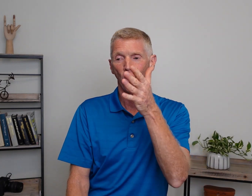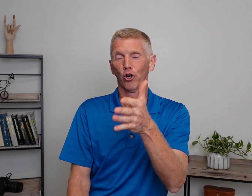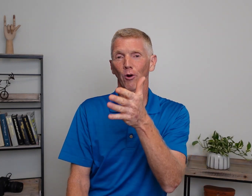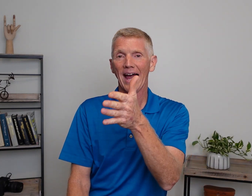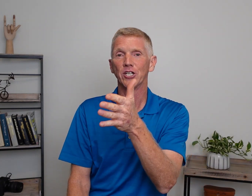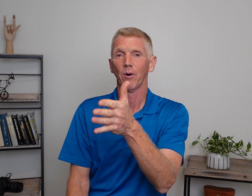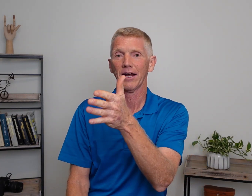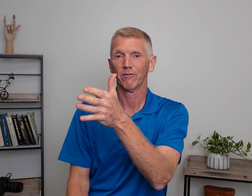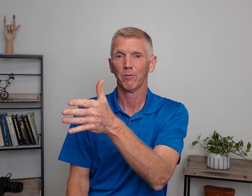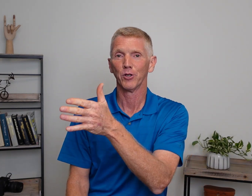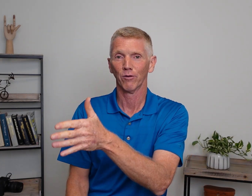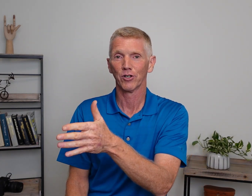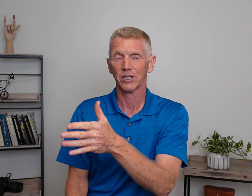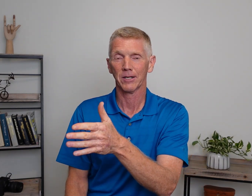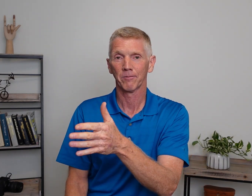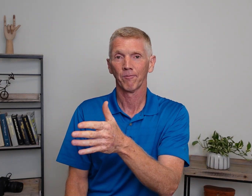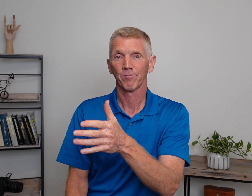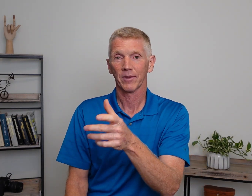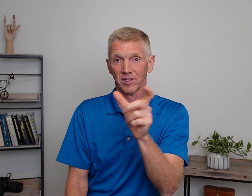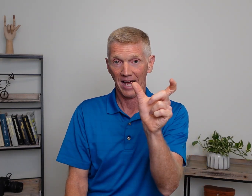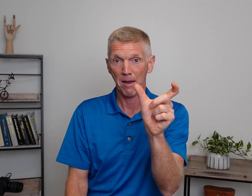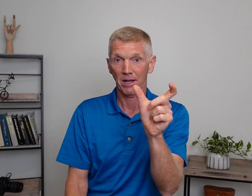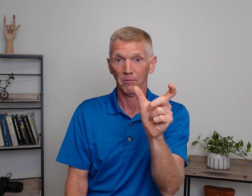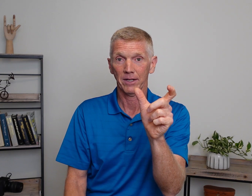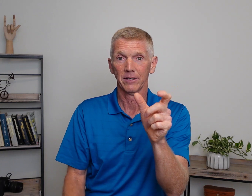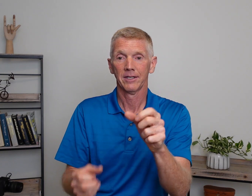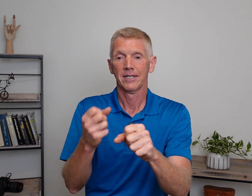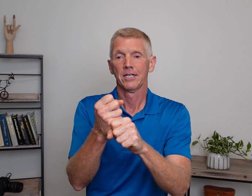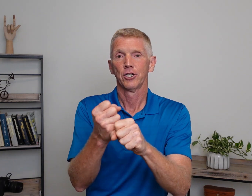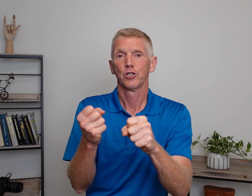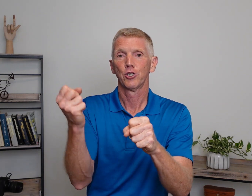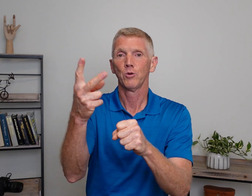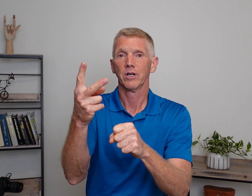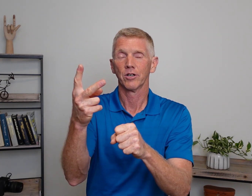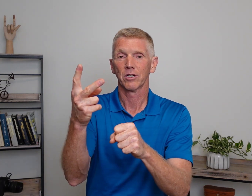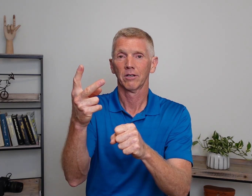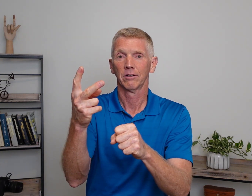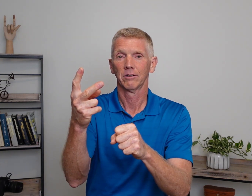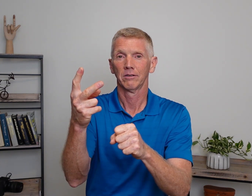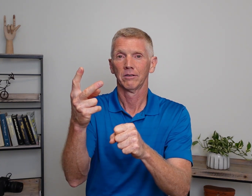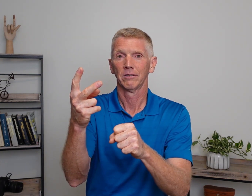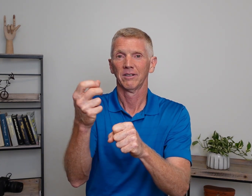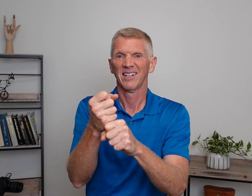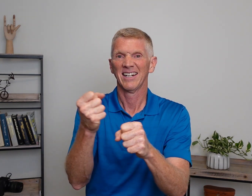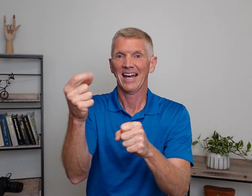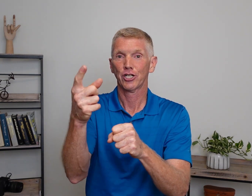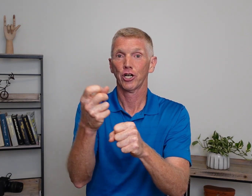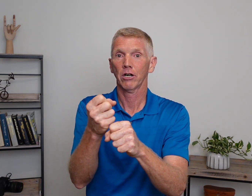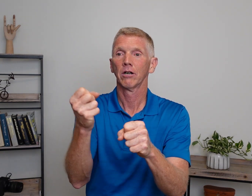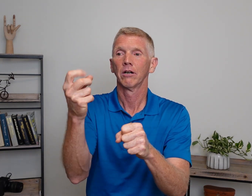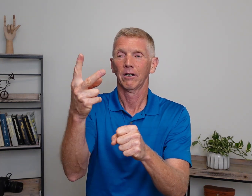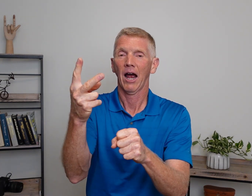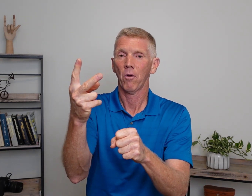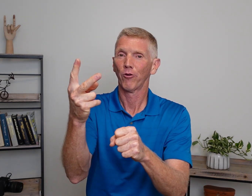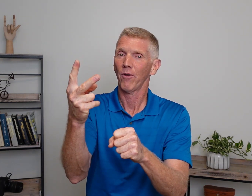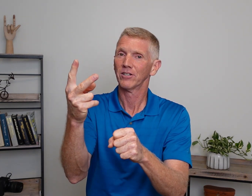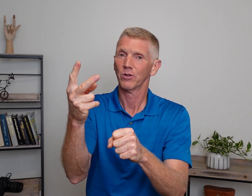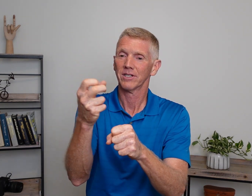I'll graduate from the university. Time element, two years. Next year, I want to throw that in so you can see